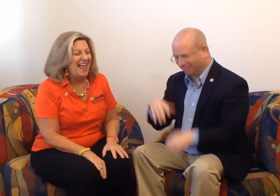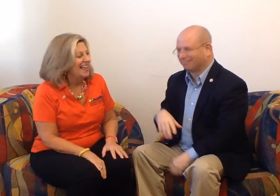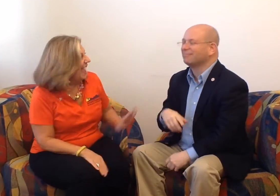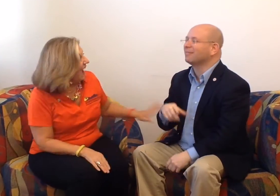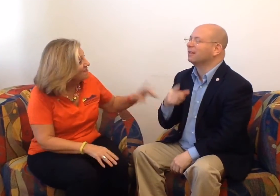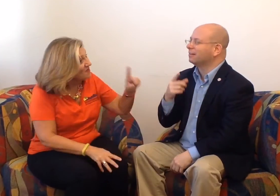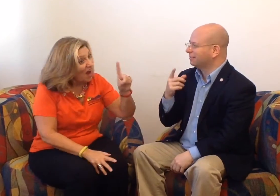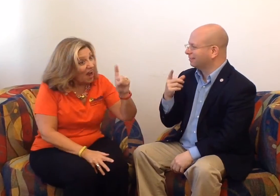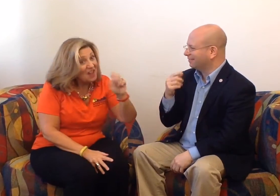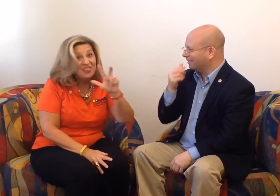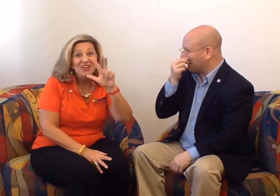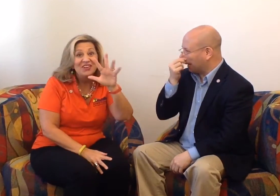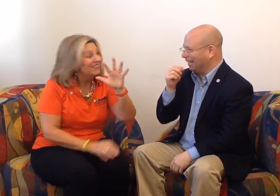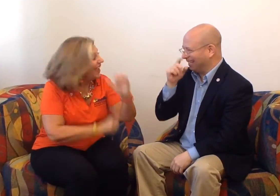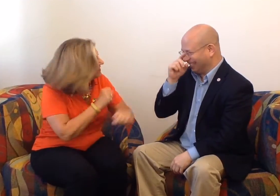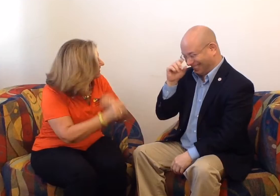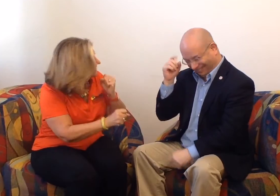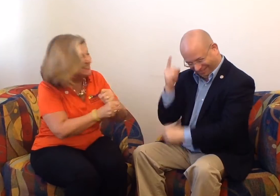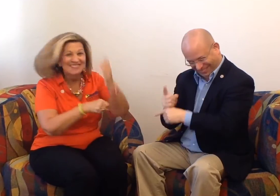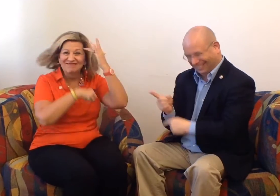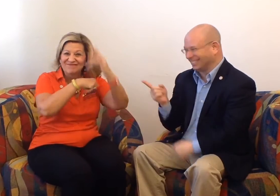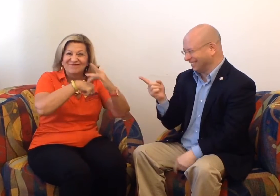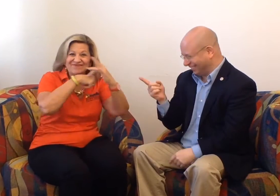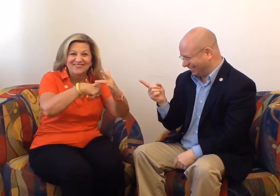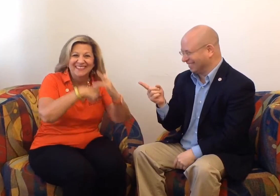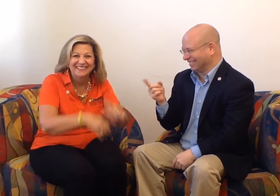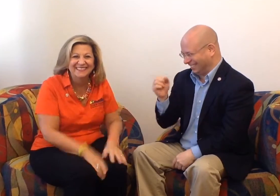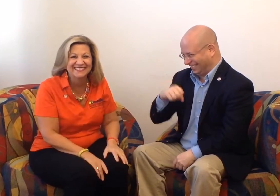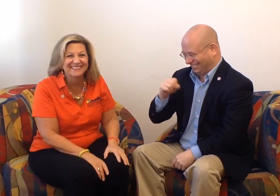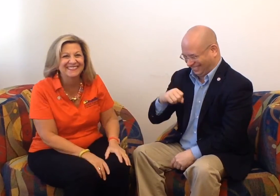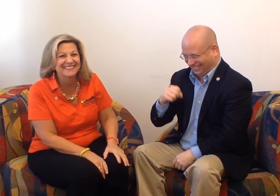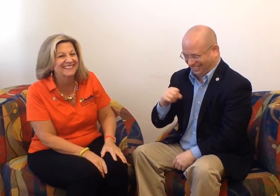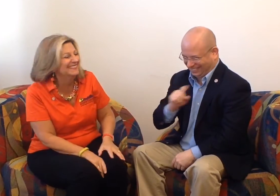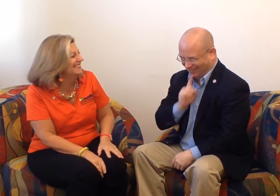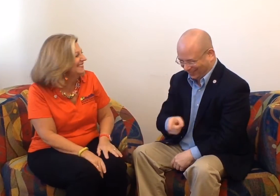Arizona. After 135 years! True, true.